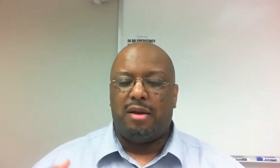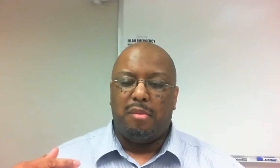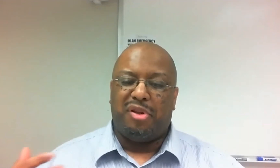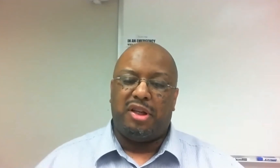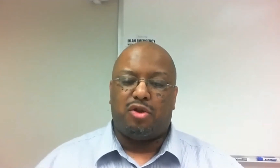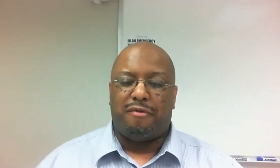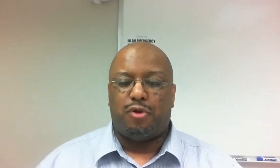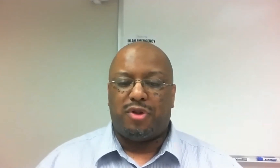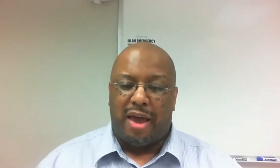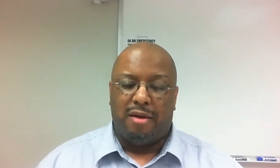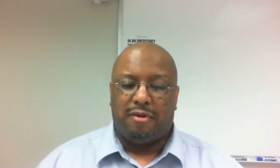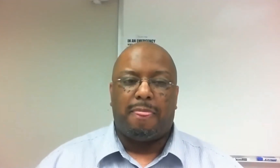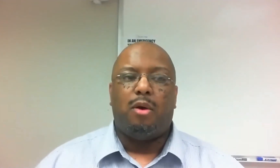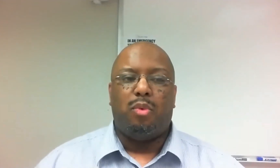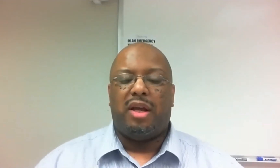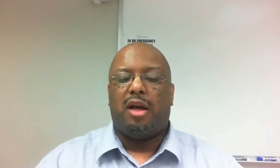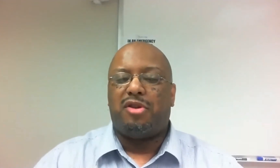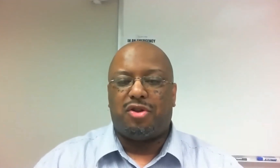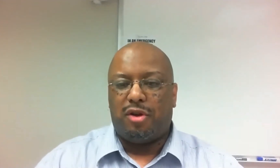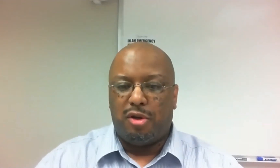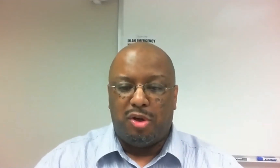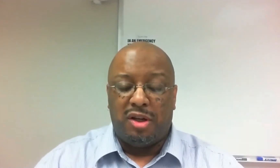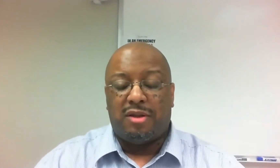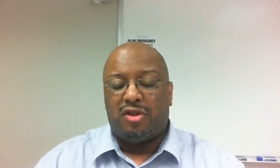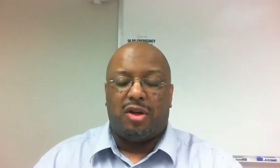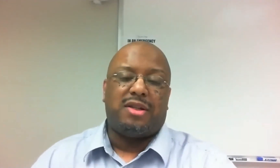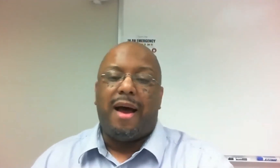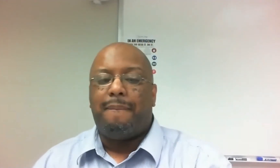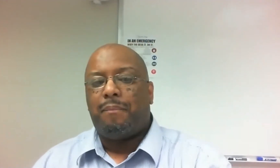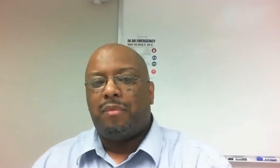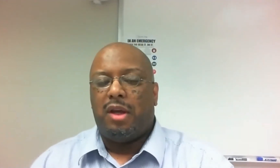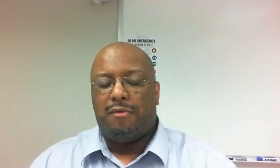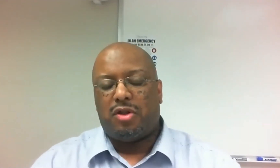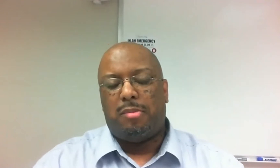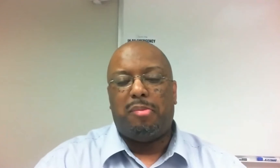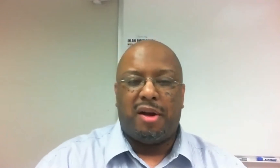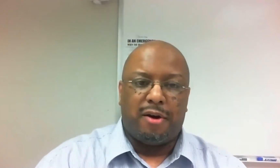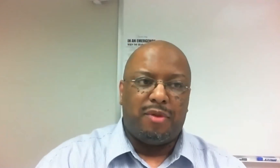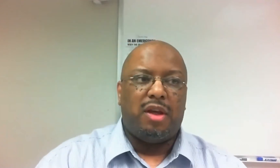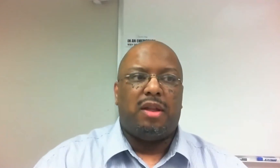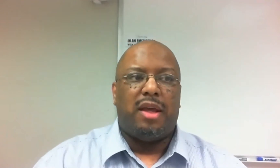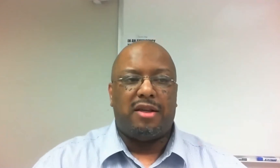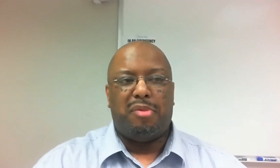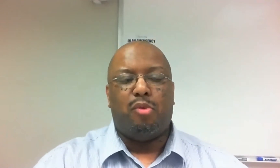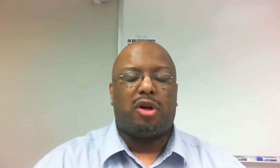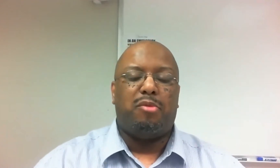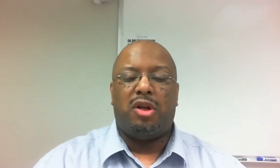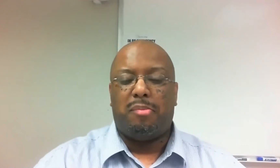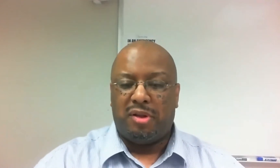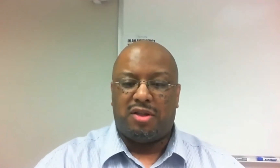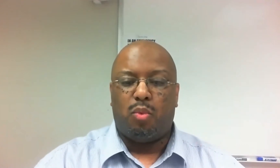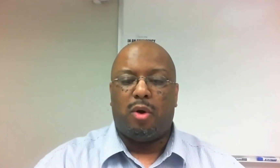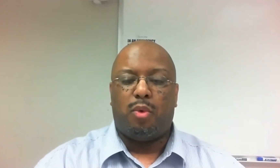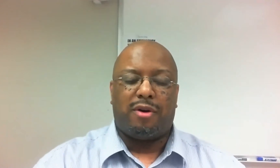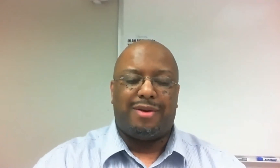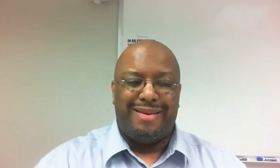that police officers have when they come into certain communities. If it's going to stop and if it's going to be better, there has to be more community